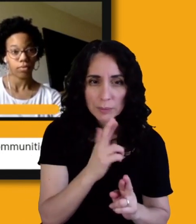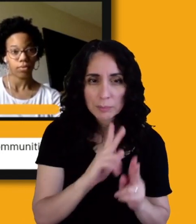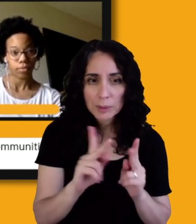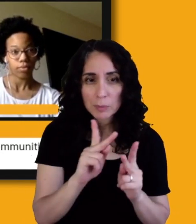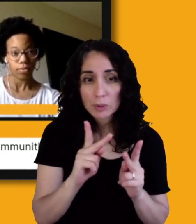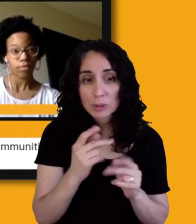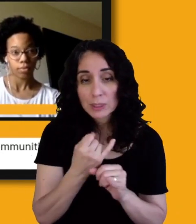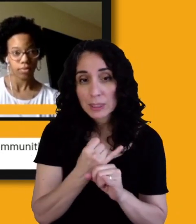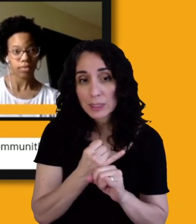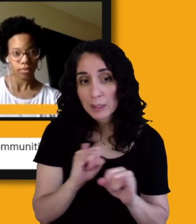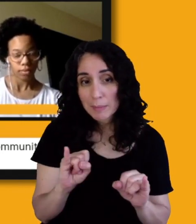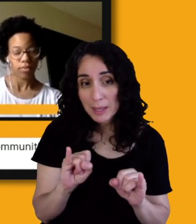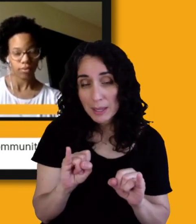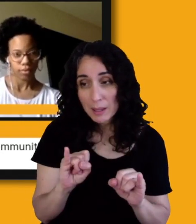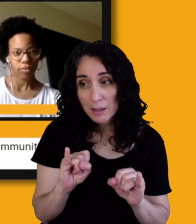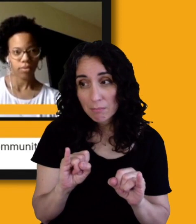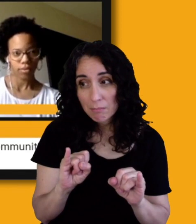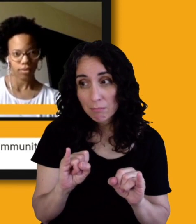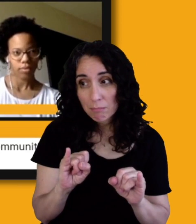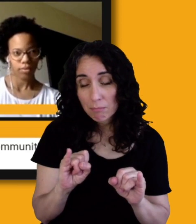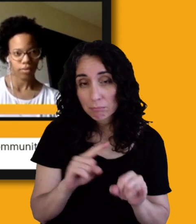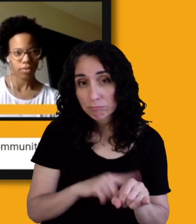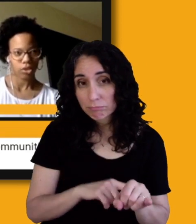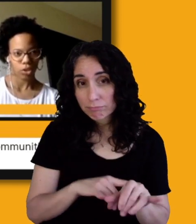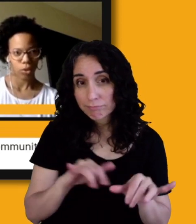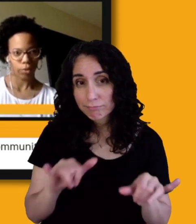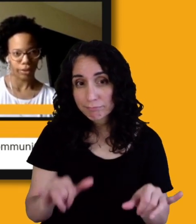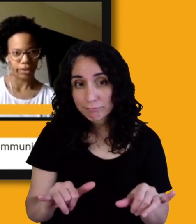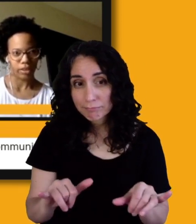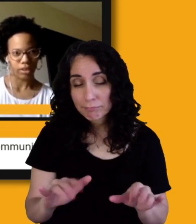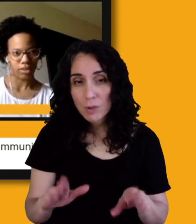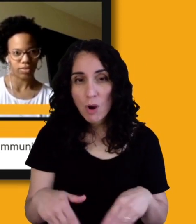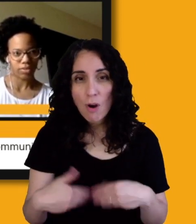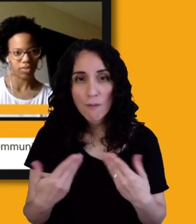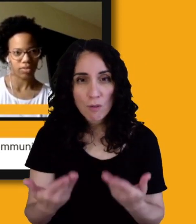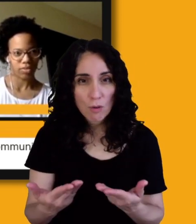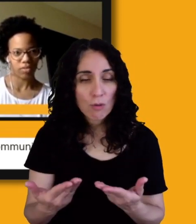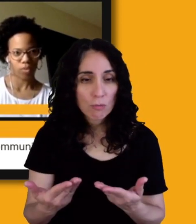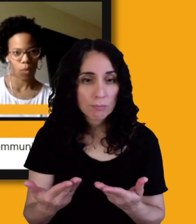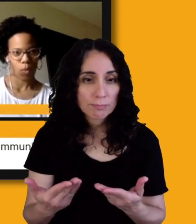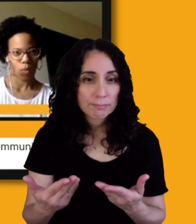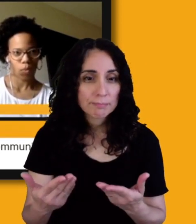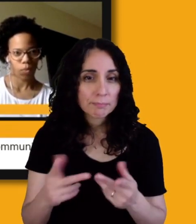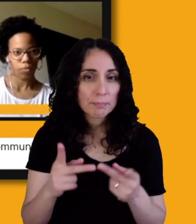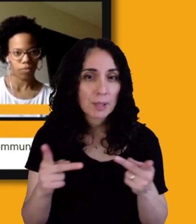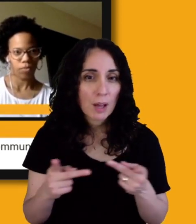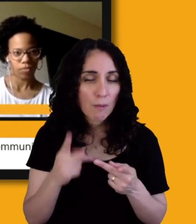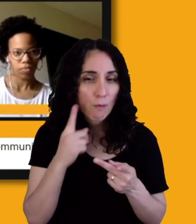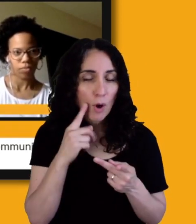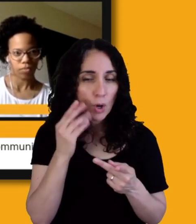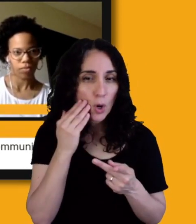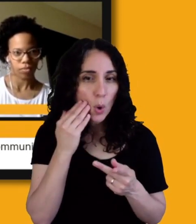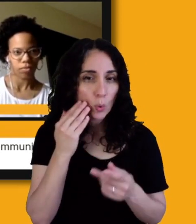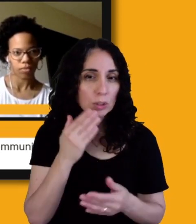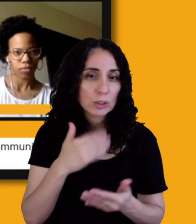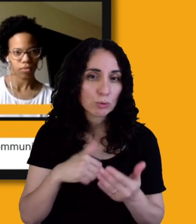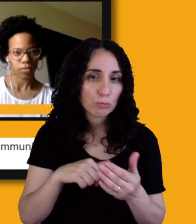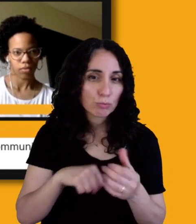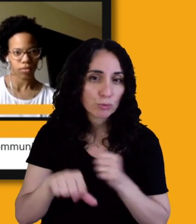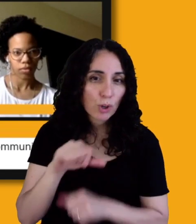and offer them a platform for getting to know each other? And if I just give